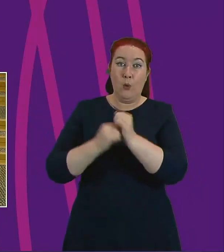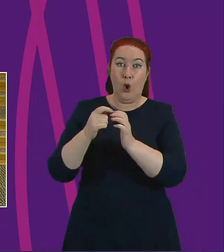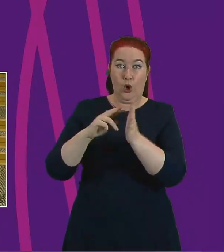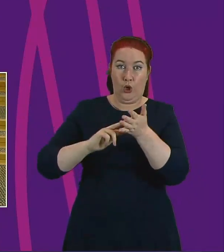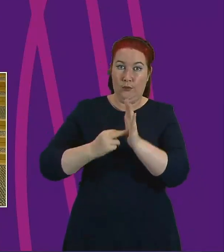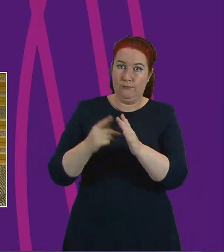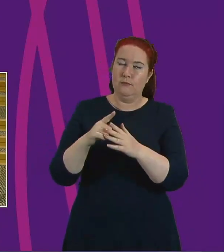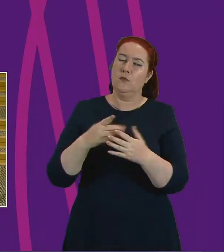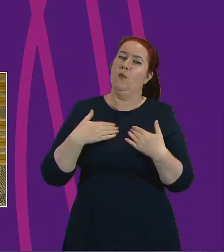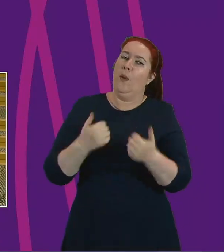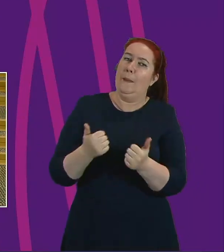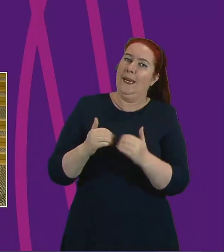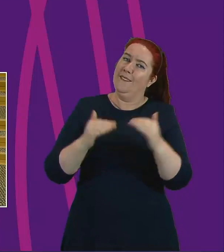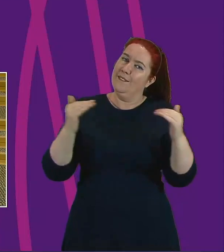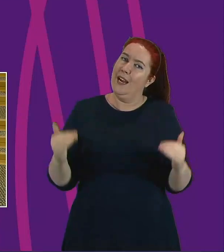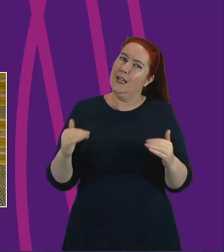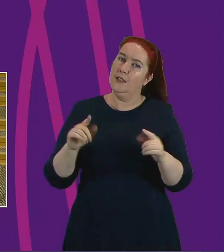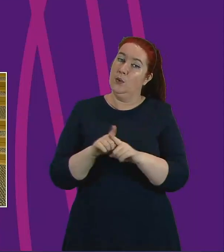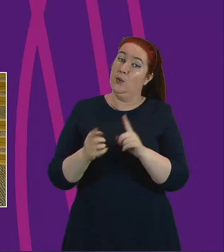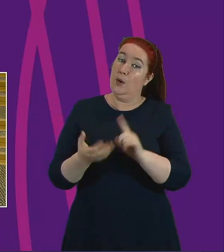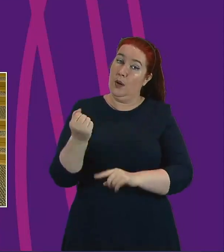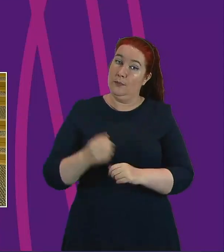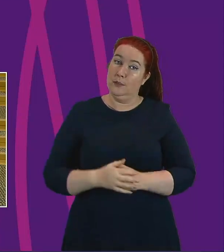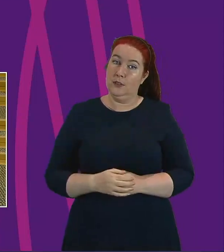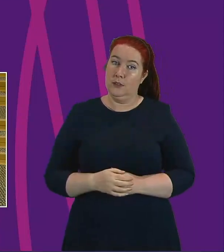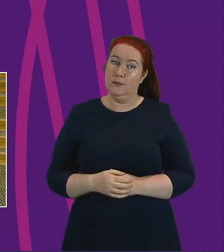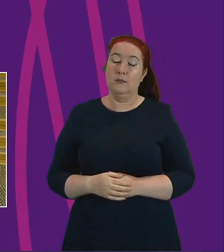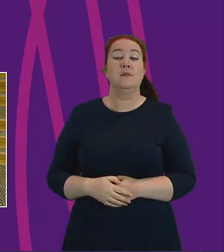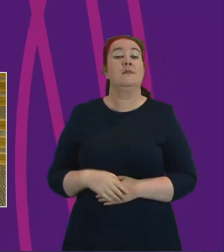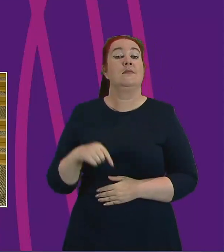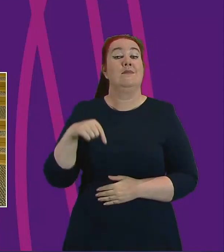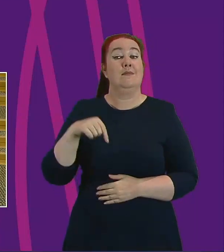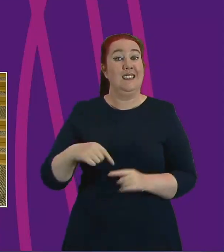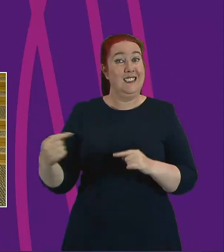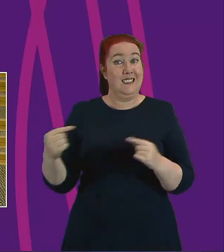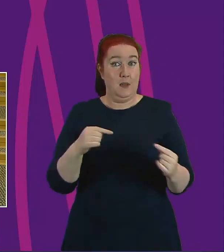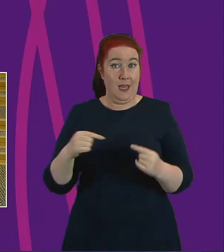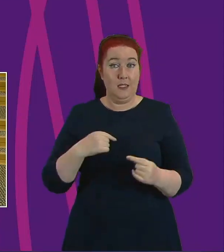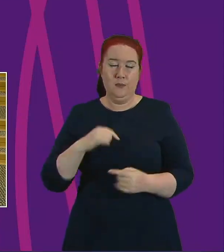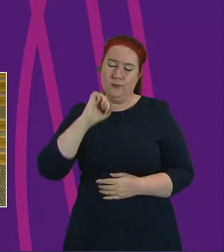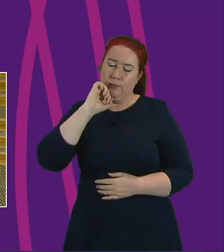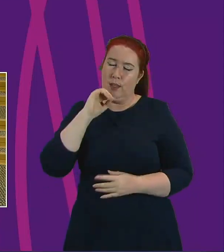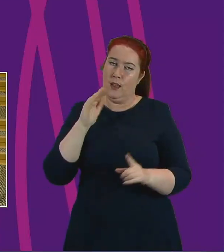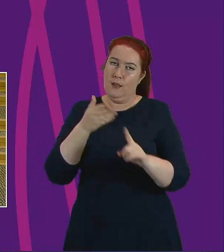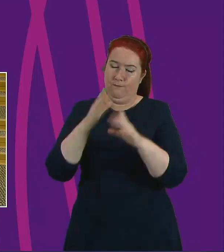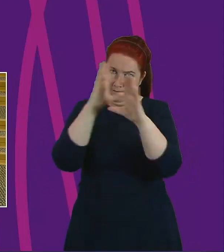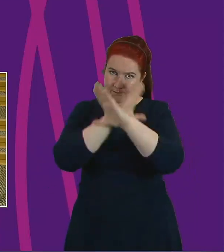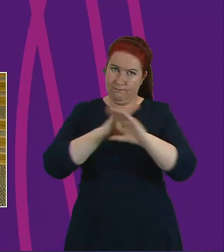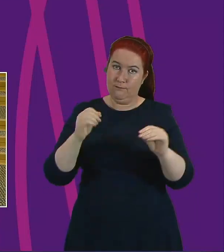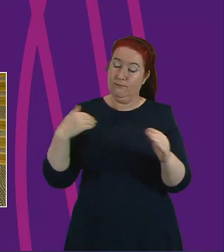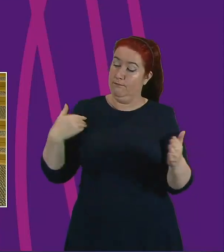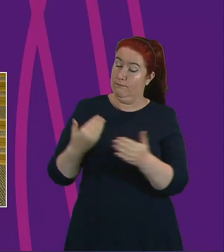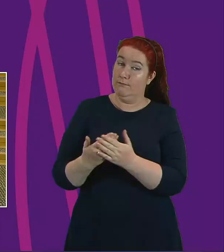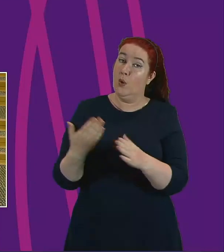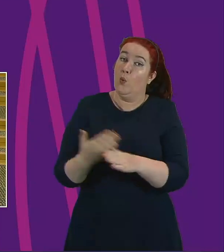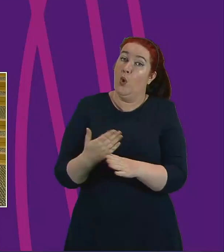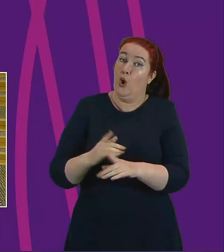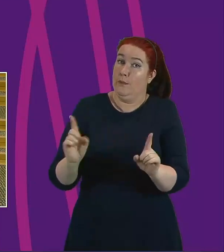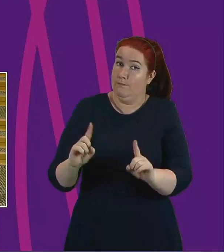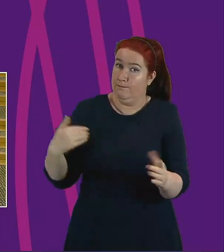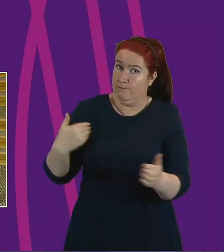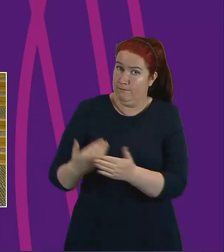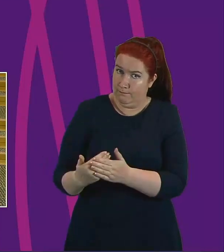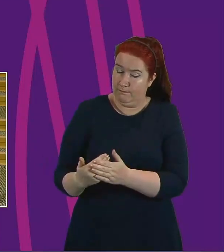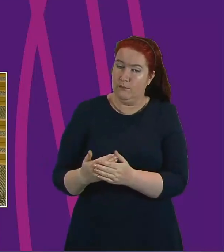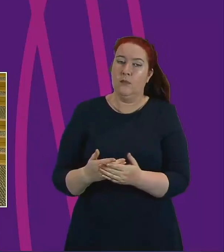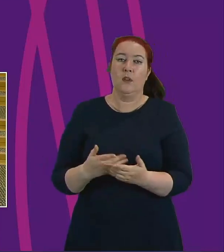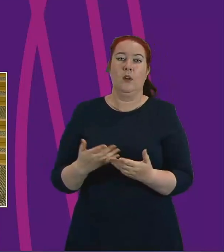-being, fairness and outcomes. So for this debate presiding officer we aim to update the Parliament on the work undertaken to date. Work that has